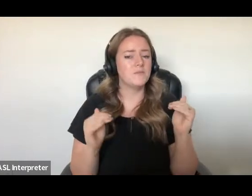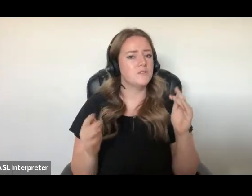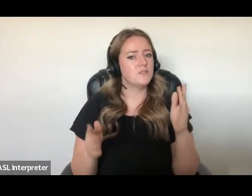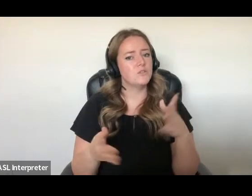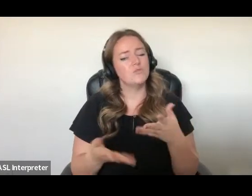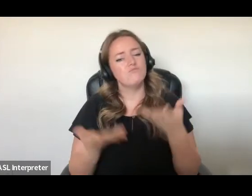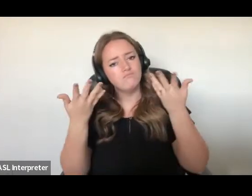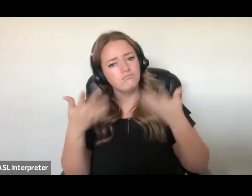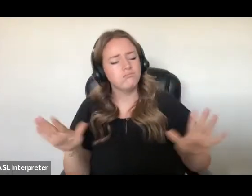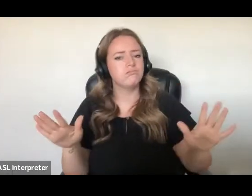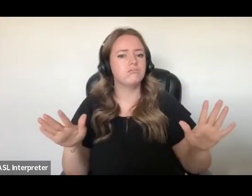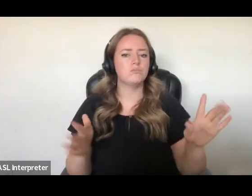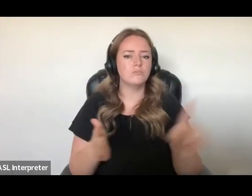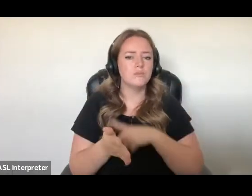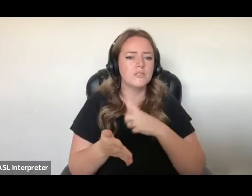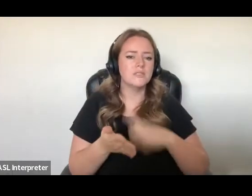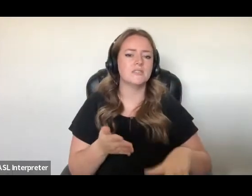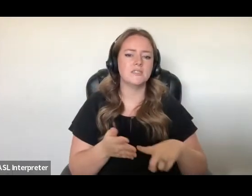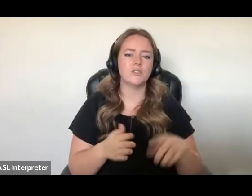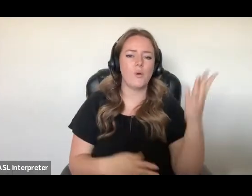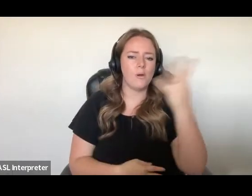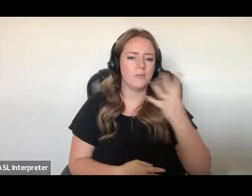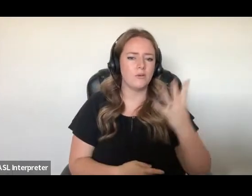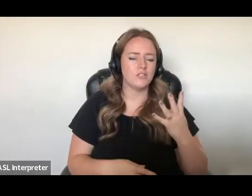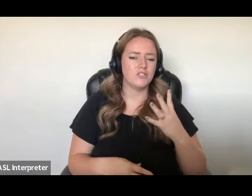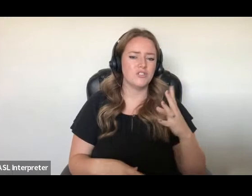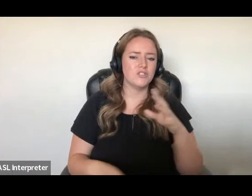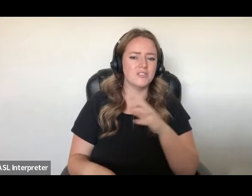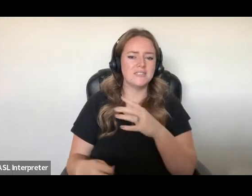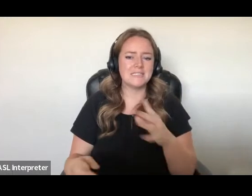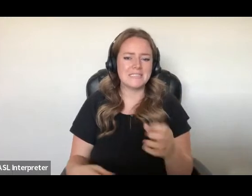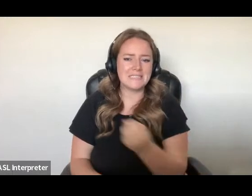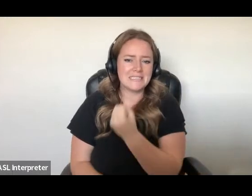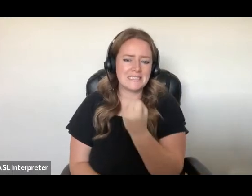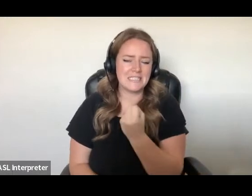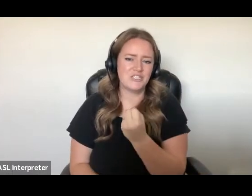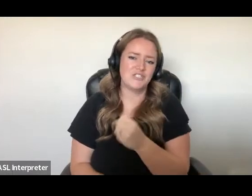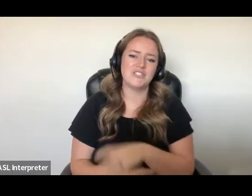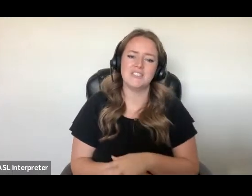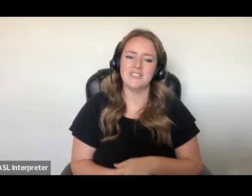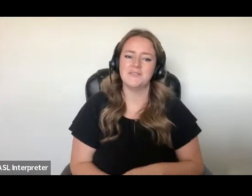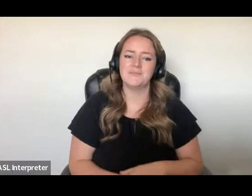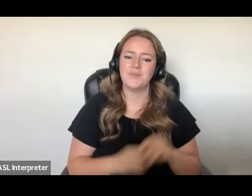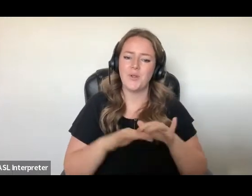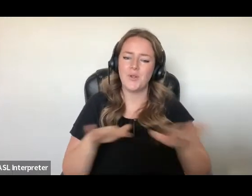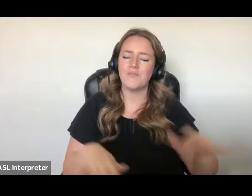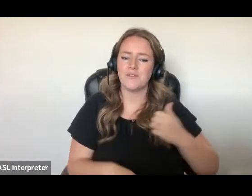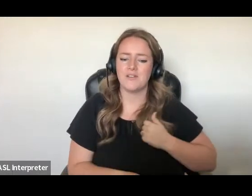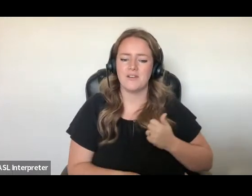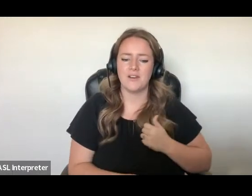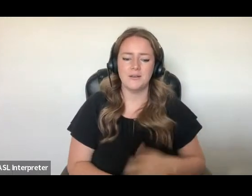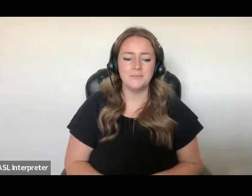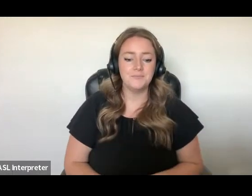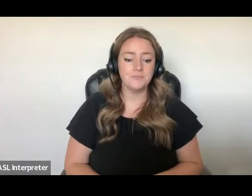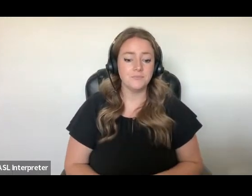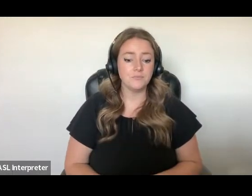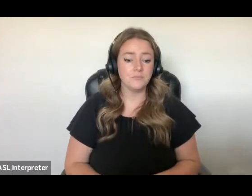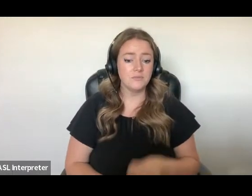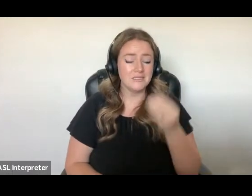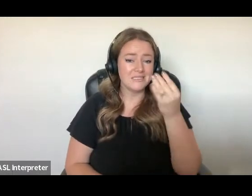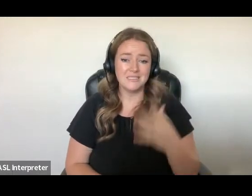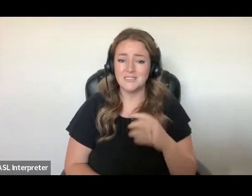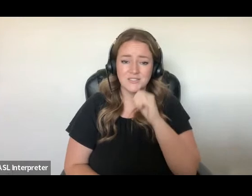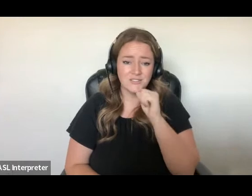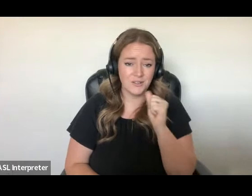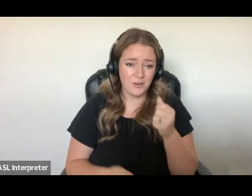We also want to emphasize that the cessation of provincial jails as a sustaining resource for this system is not an opportunity for